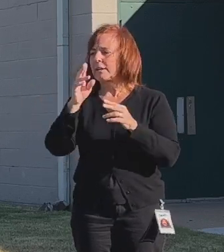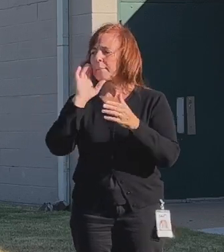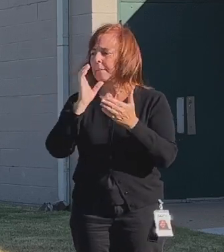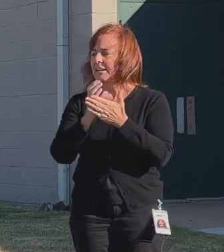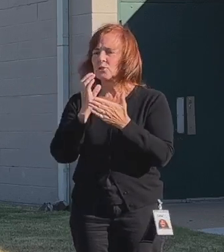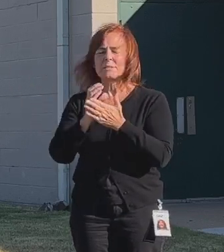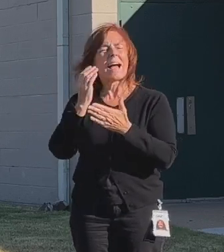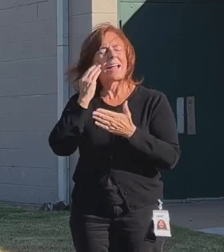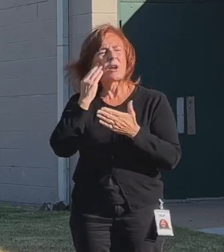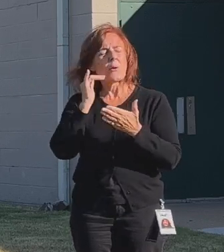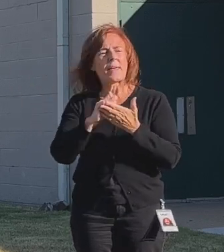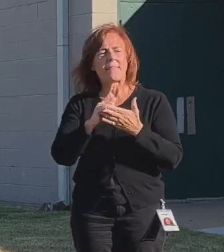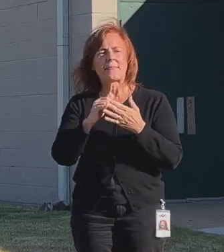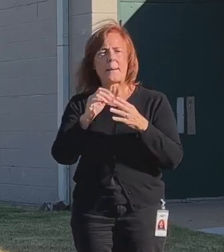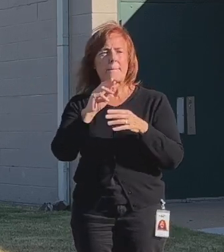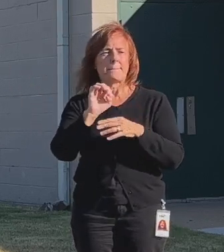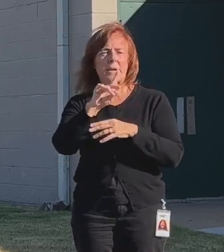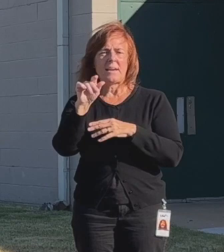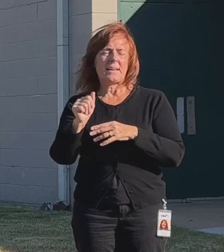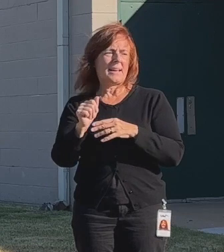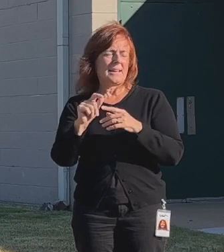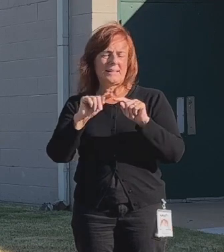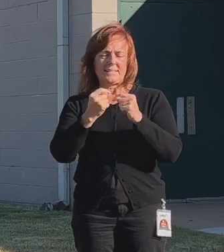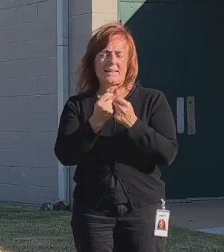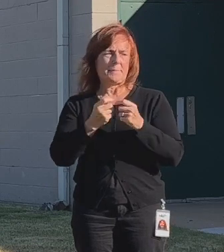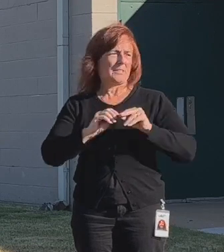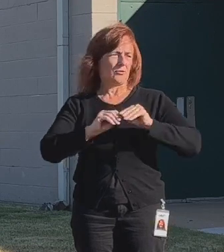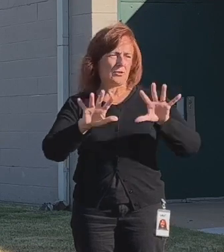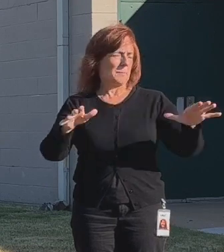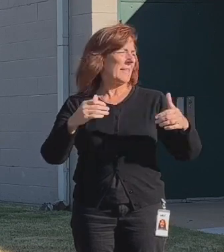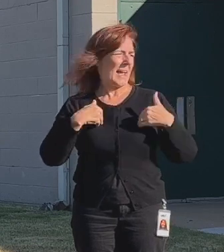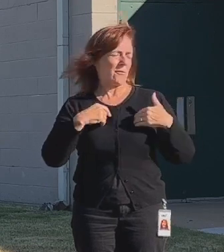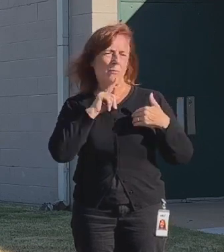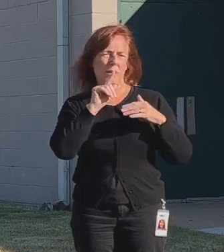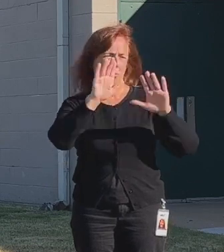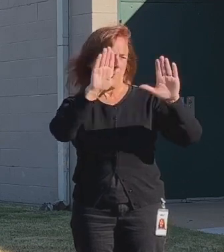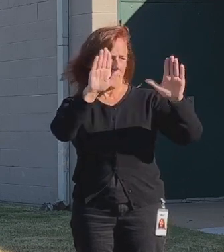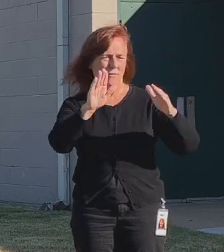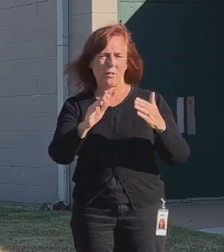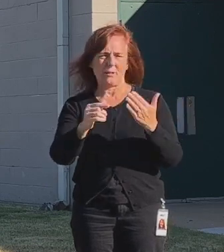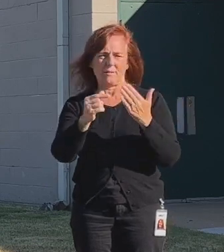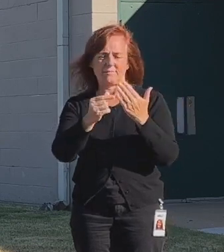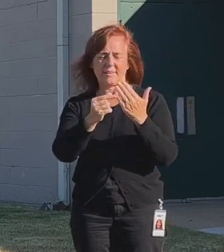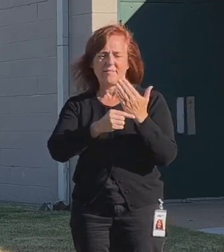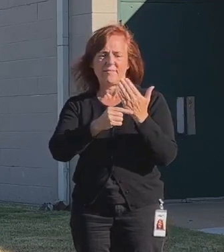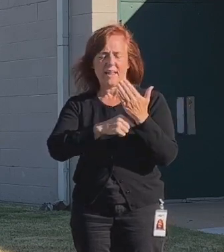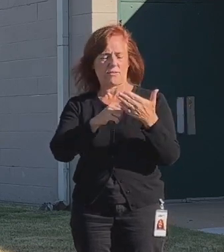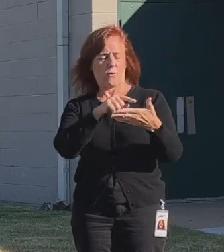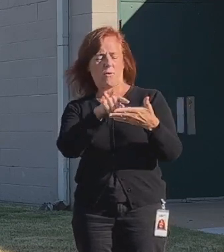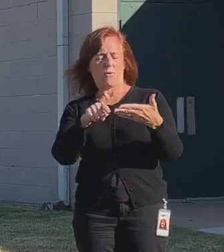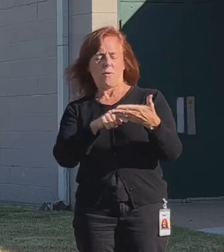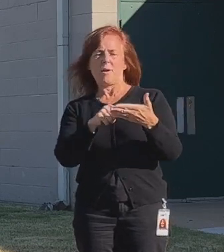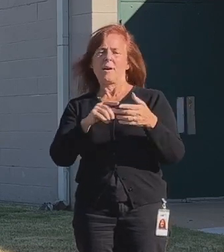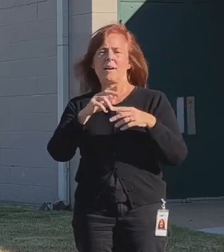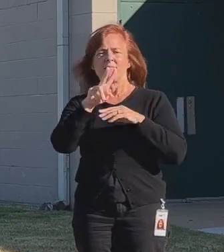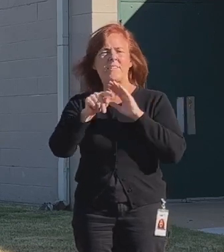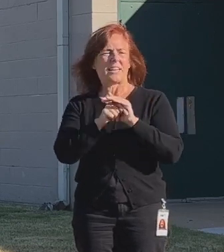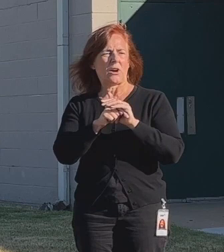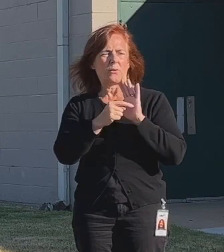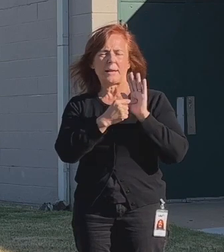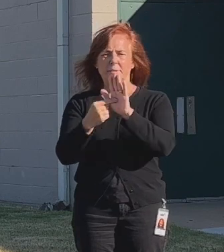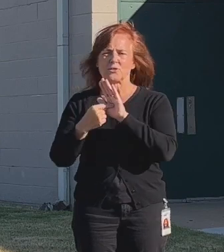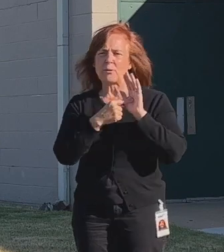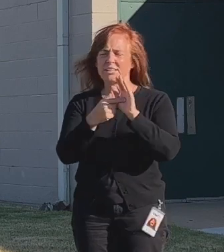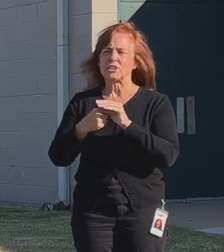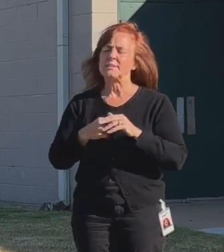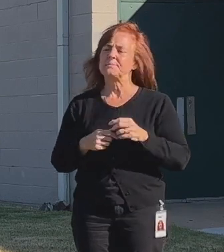pictures. I know that the media team has already distributed. If you did not yet, there's a really wonderful fly through video demonstration